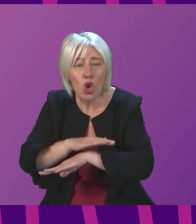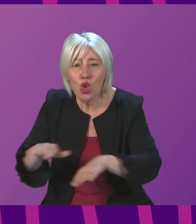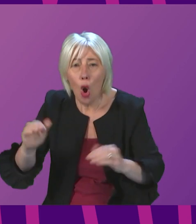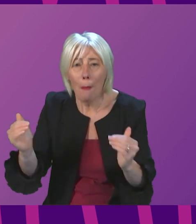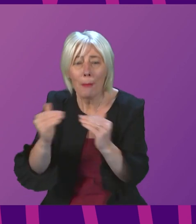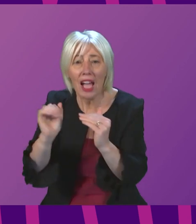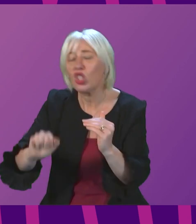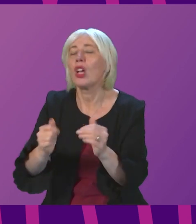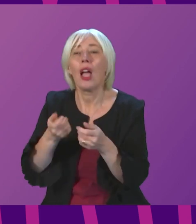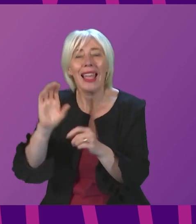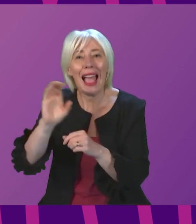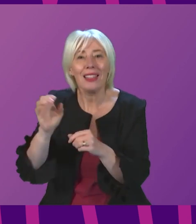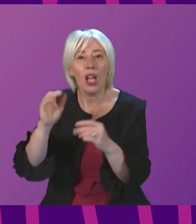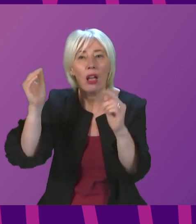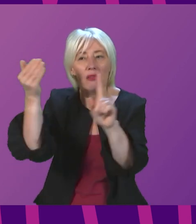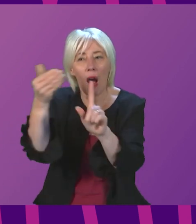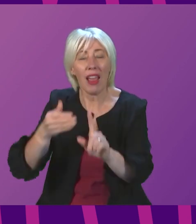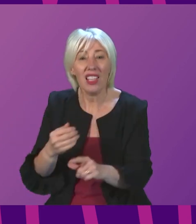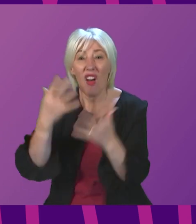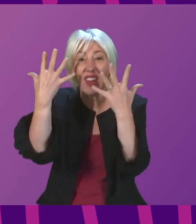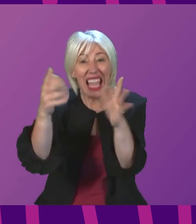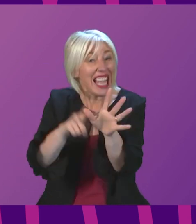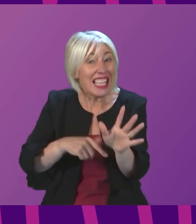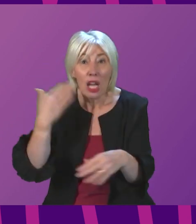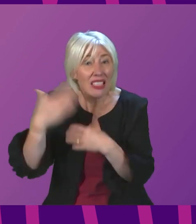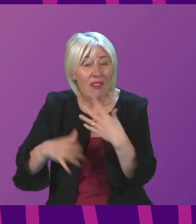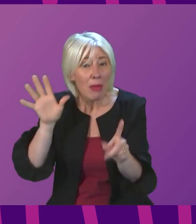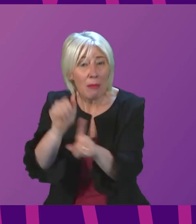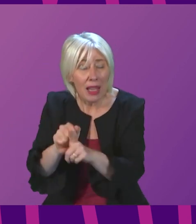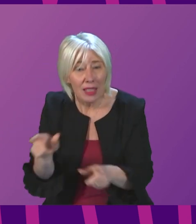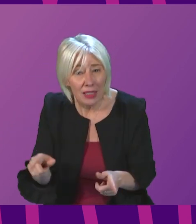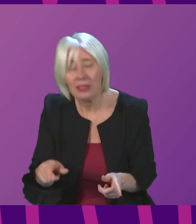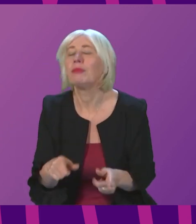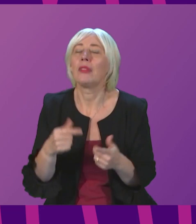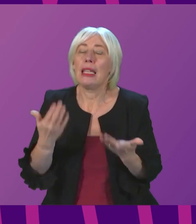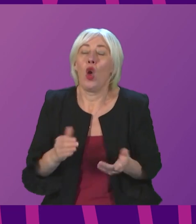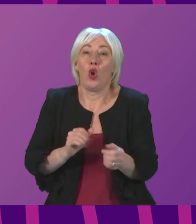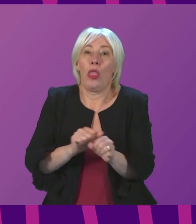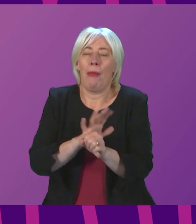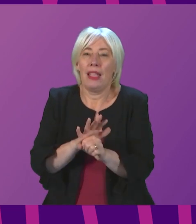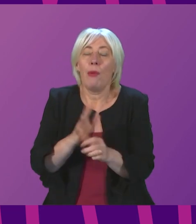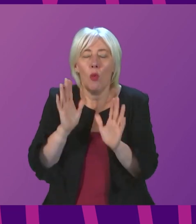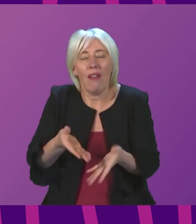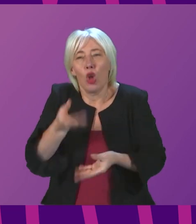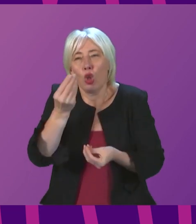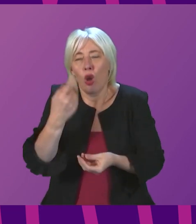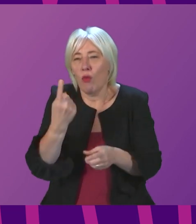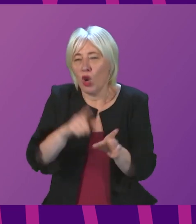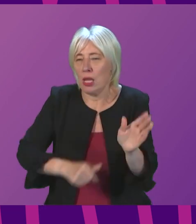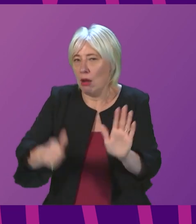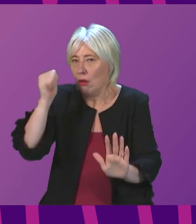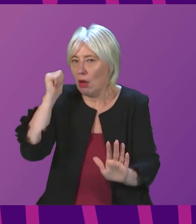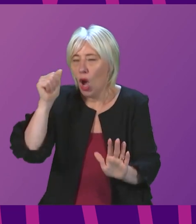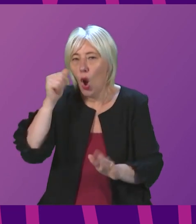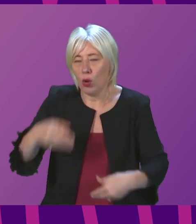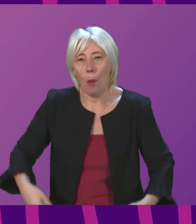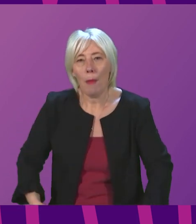for almost a decade. And as we enter into the new phase of the pandemic, we must learn the lessons of the last year. We know that for